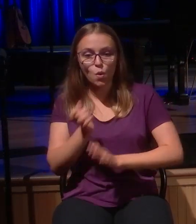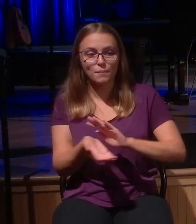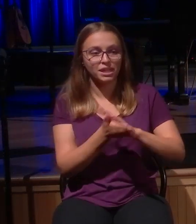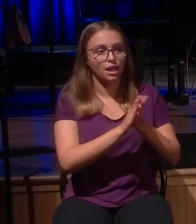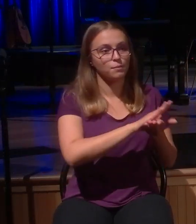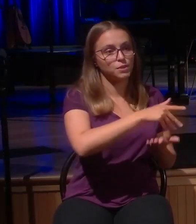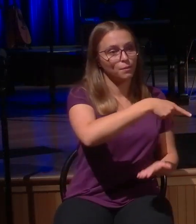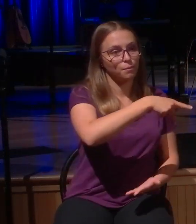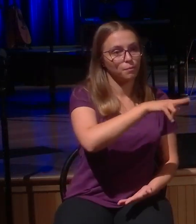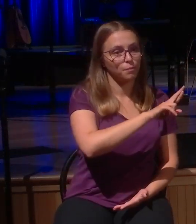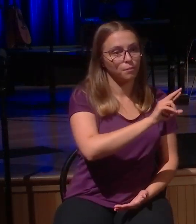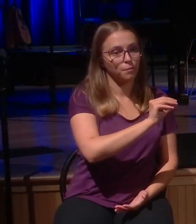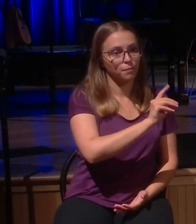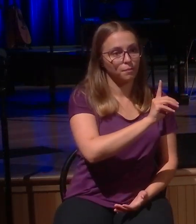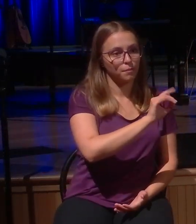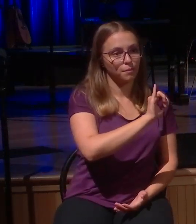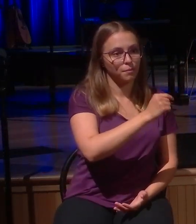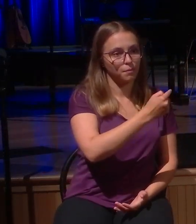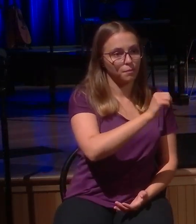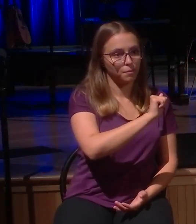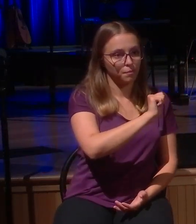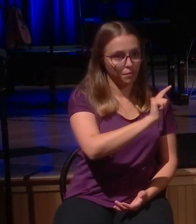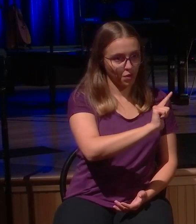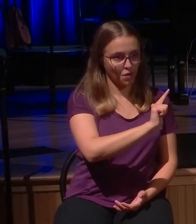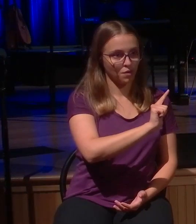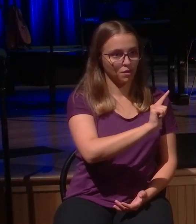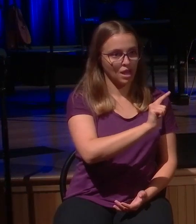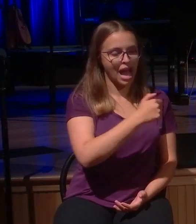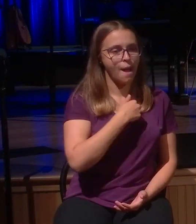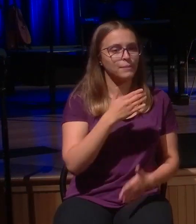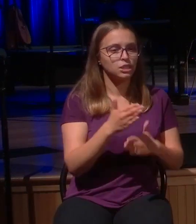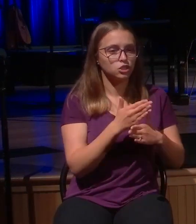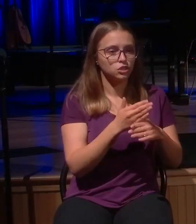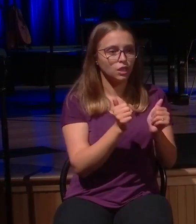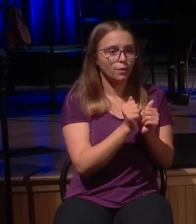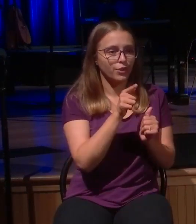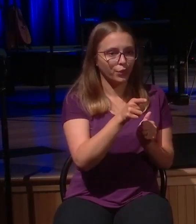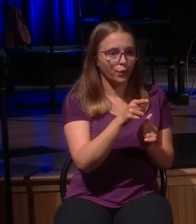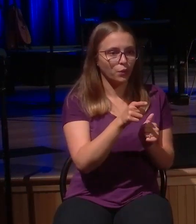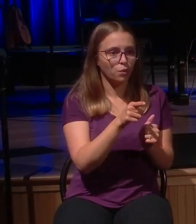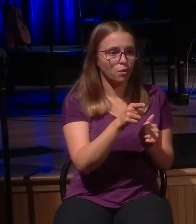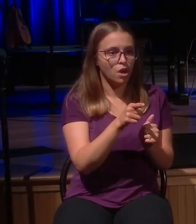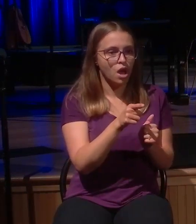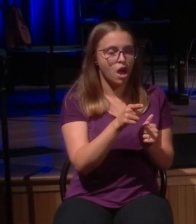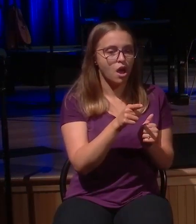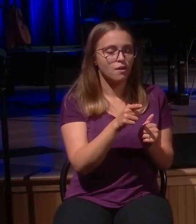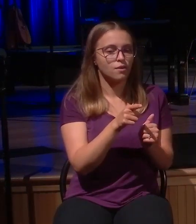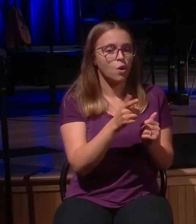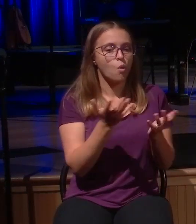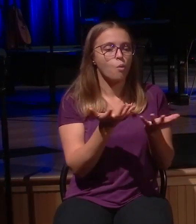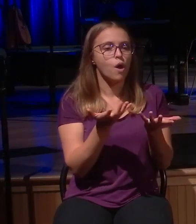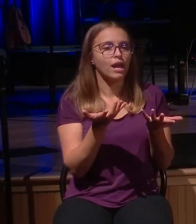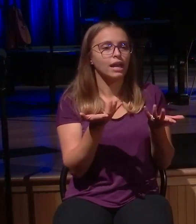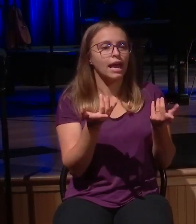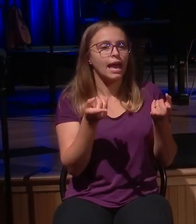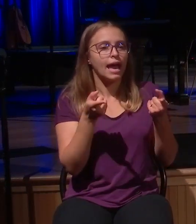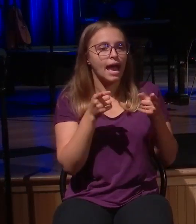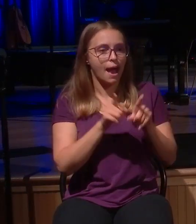you what I believe is a, I'm just going to call it a predictable pattern of prodigals. It's a predictable pattern.